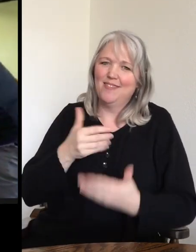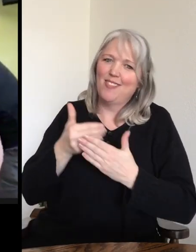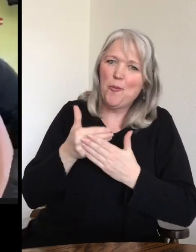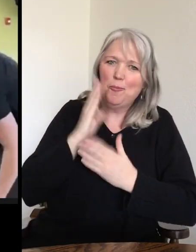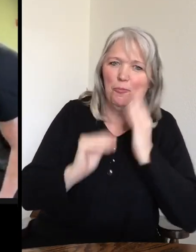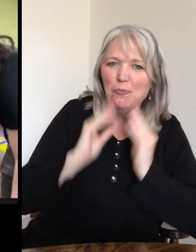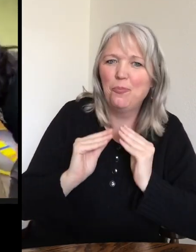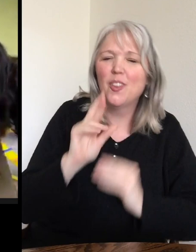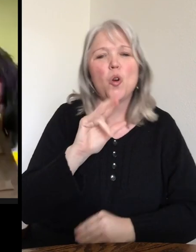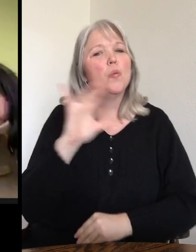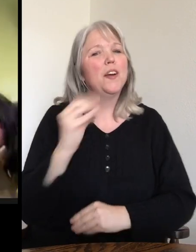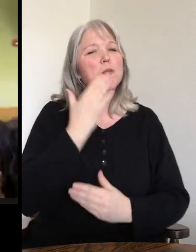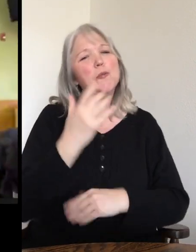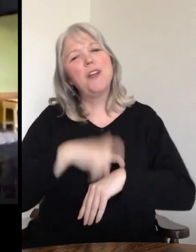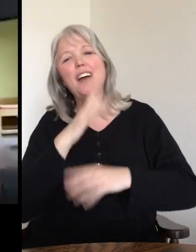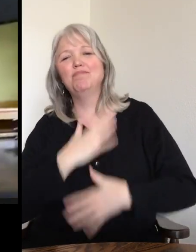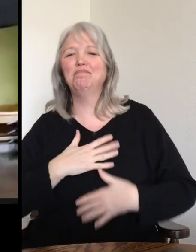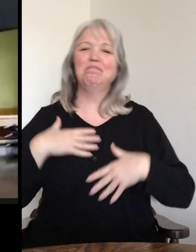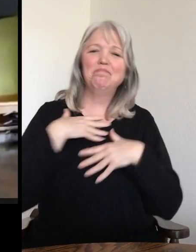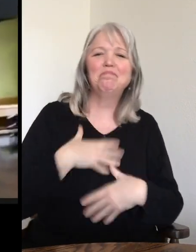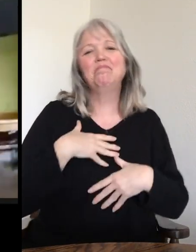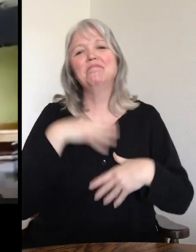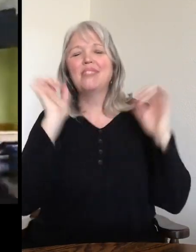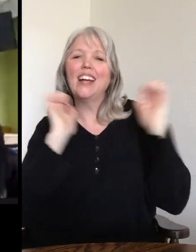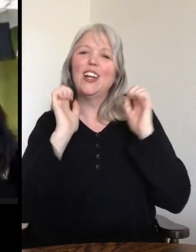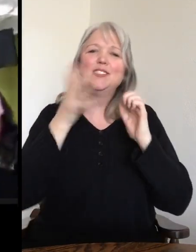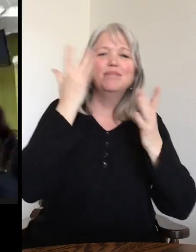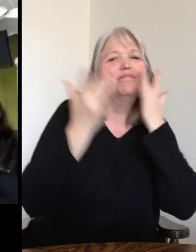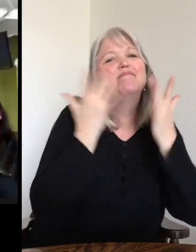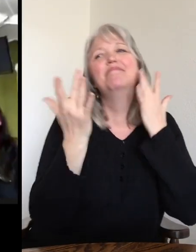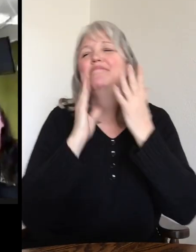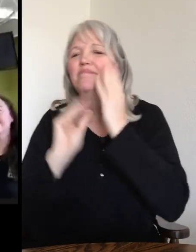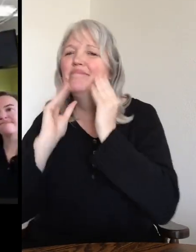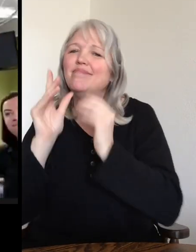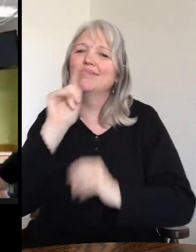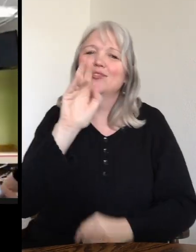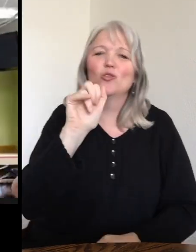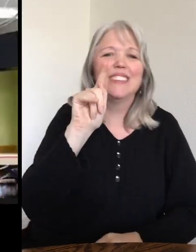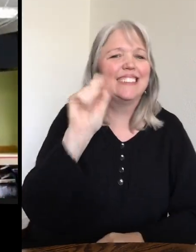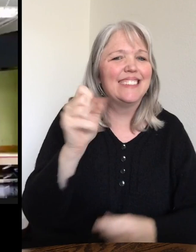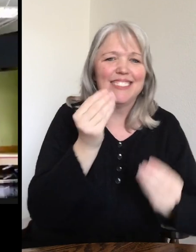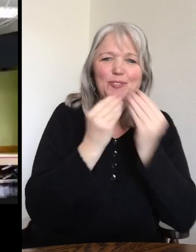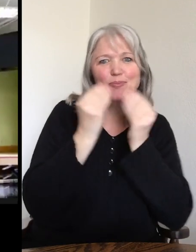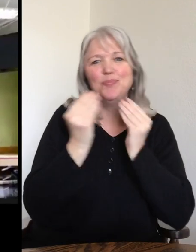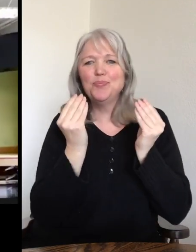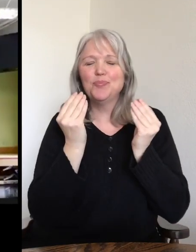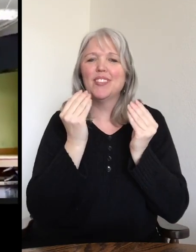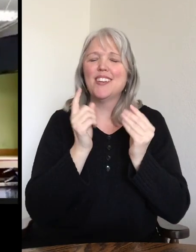So Rico's having a good time getting some exercise and treats and smelling different things. This is very novel for him, being